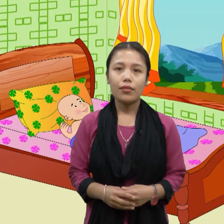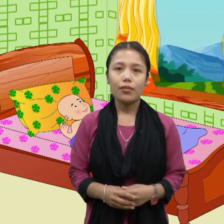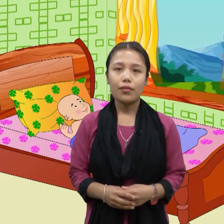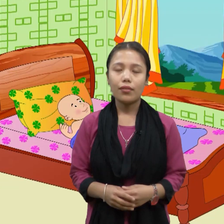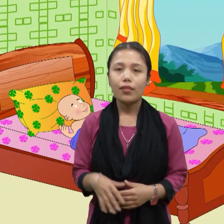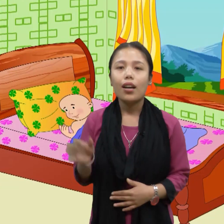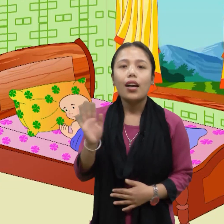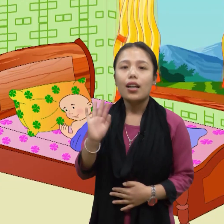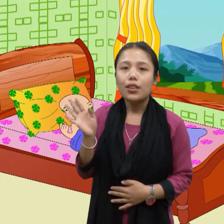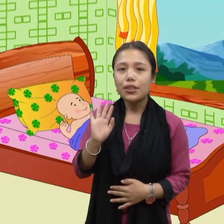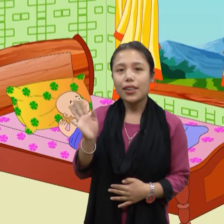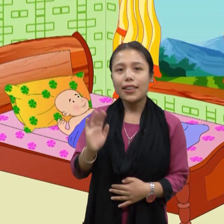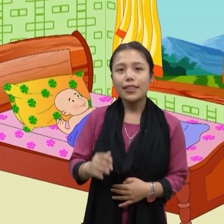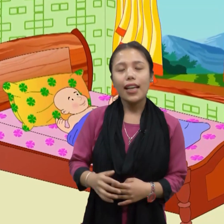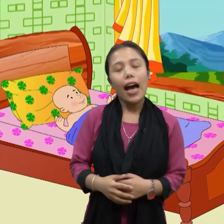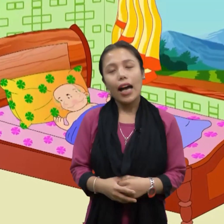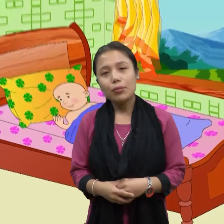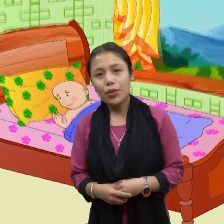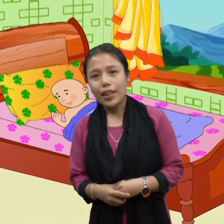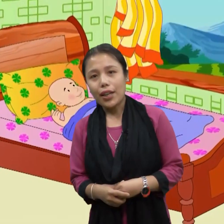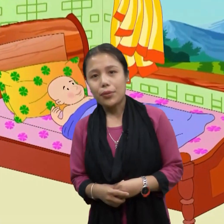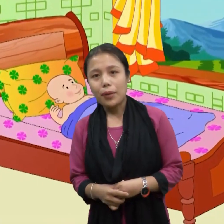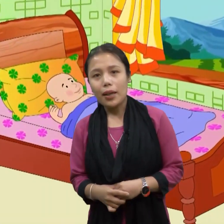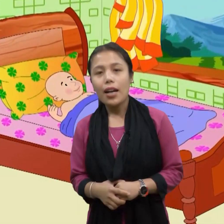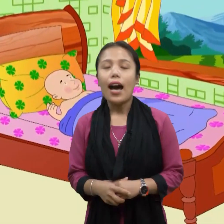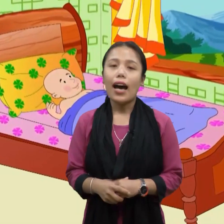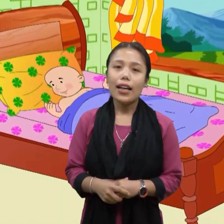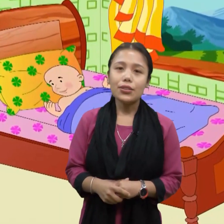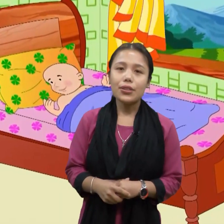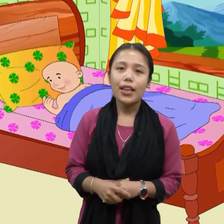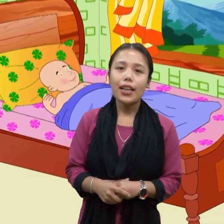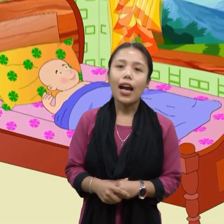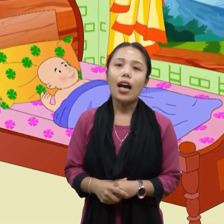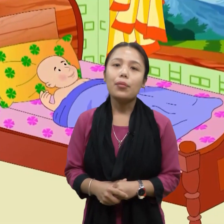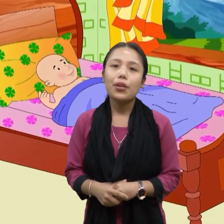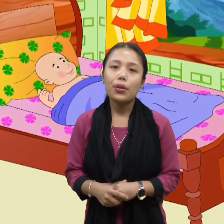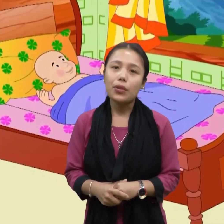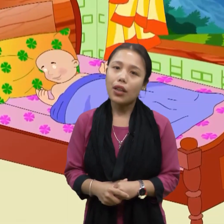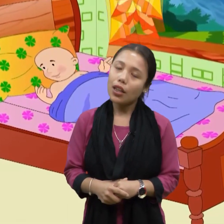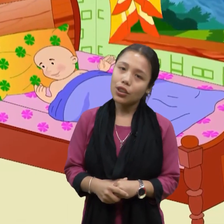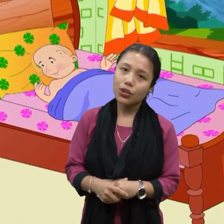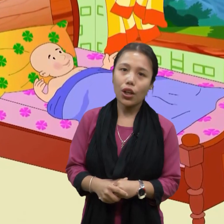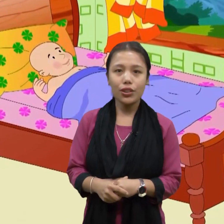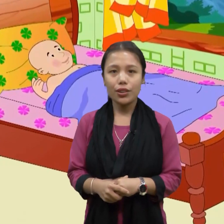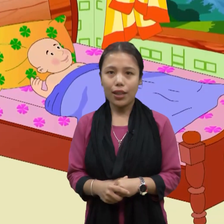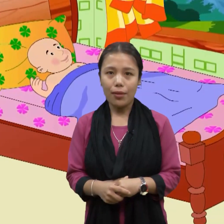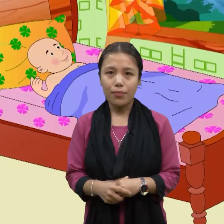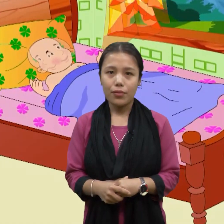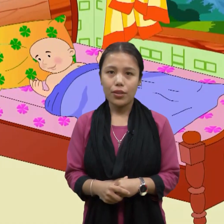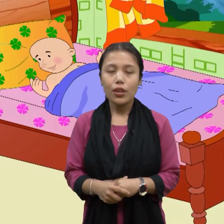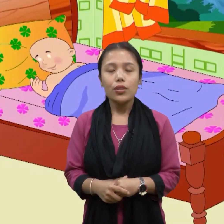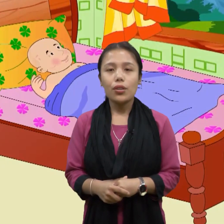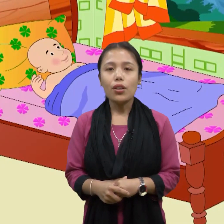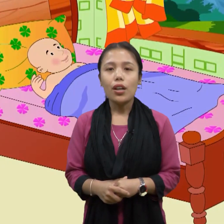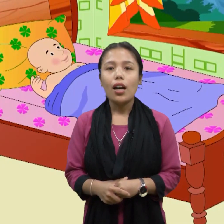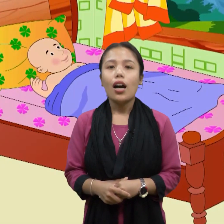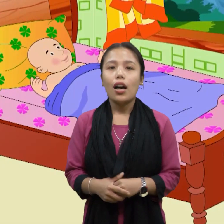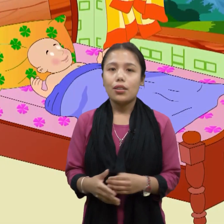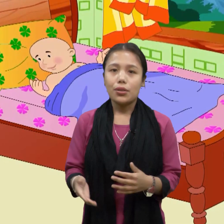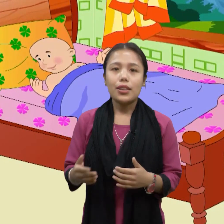Hello students, I am Sonika Roomba and today I am here with a short rhyme. So, also the